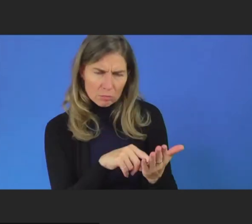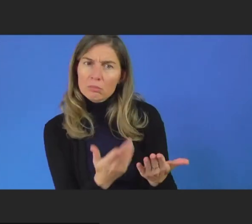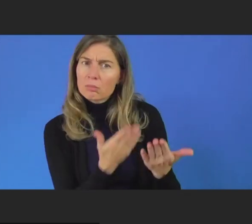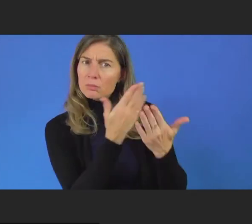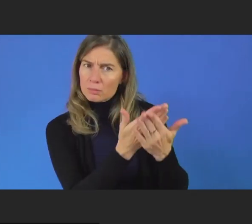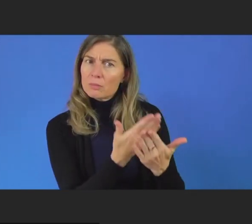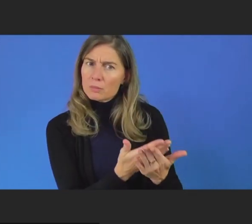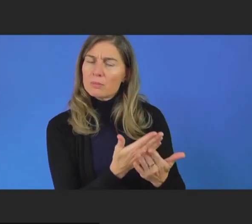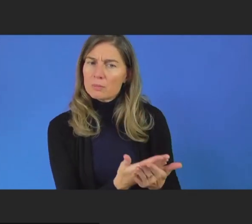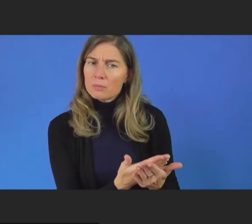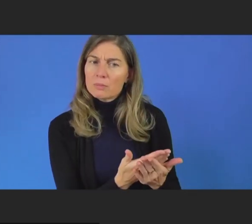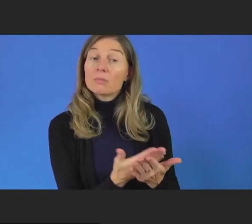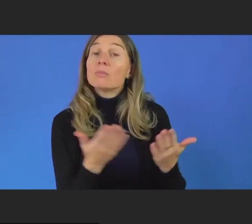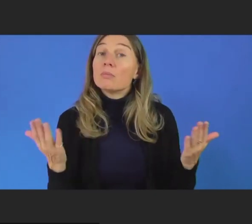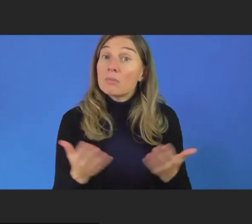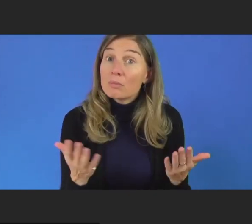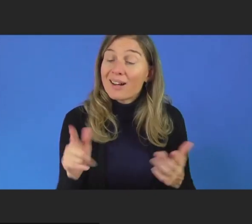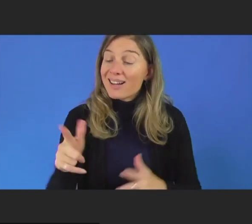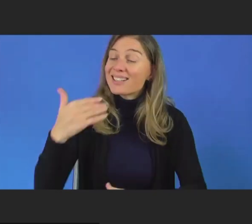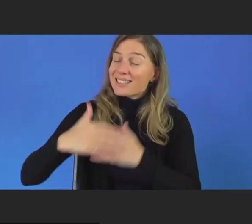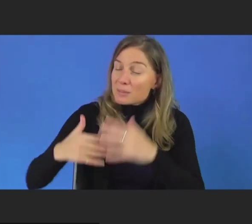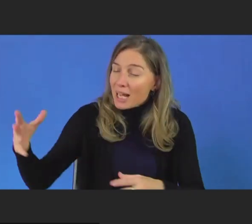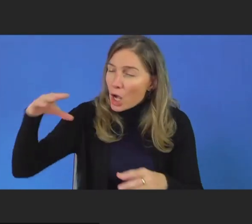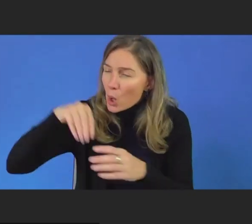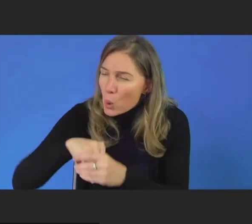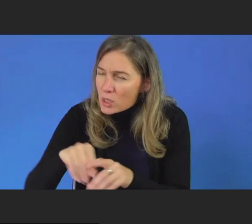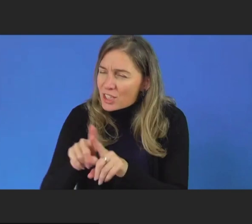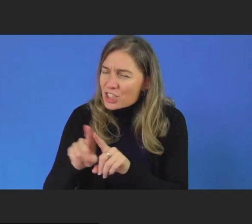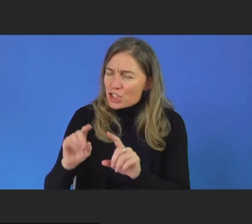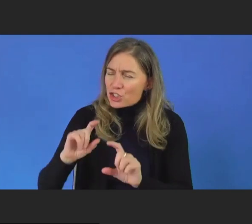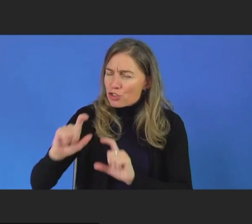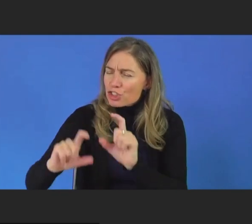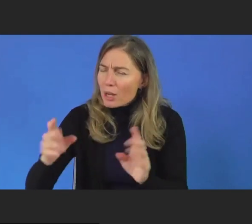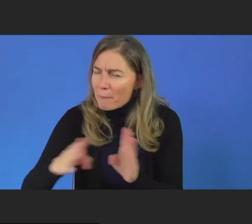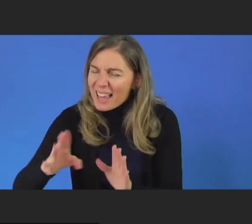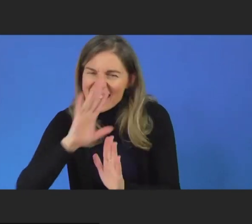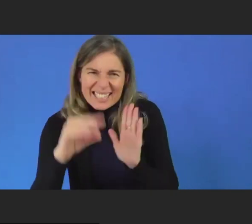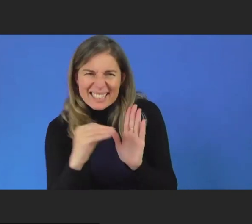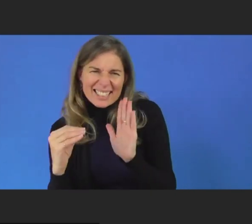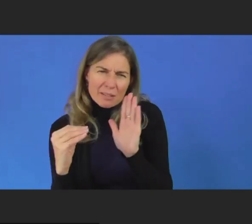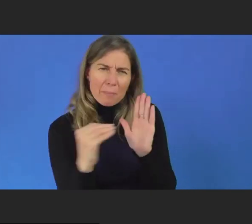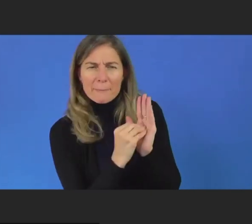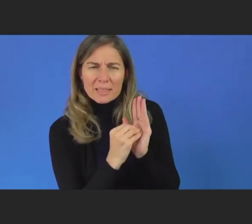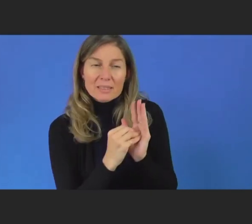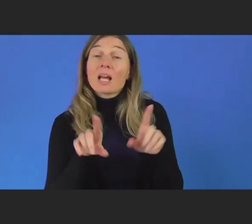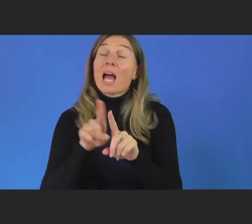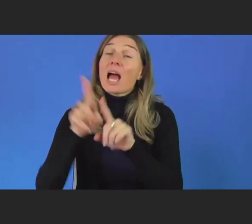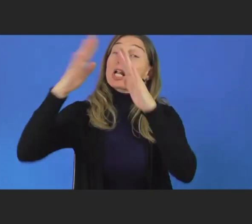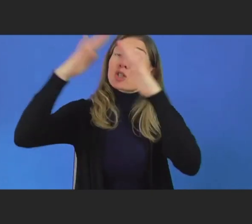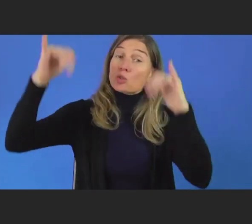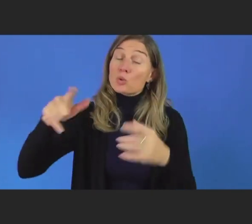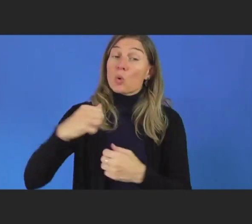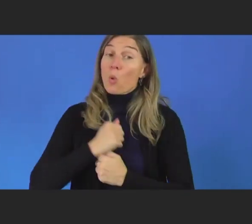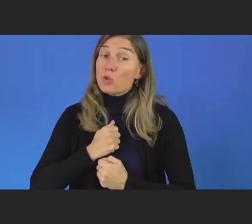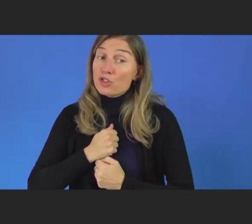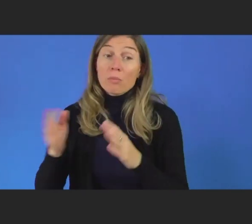talks about embedding disability inclusion in strategic plans and establishing institutional ownership, building the